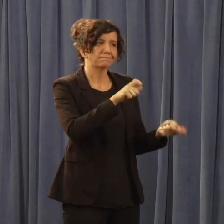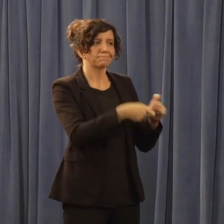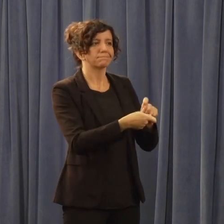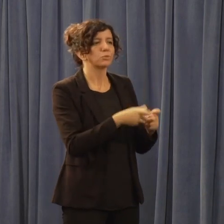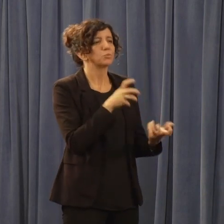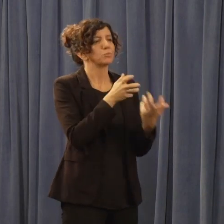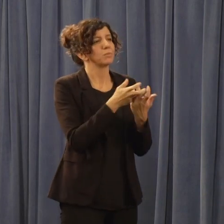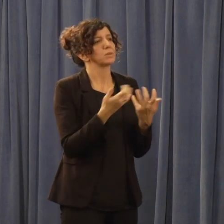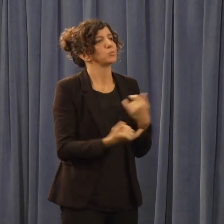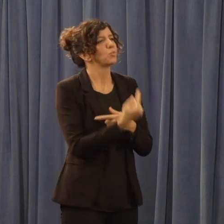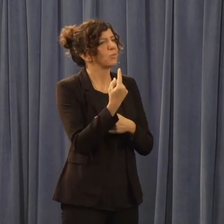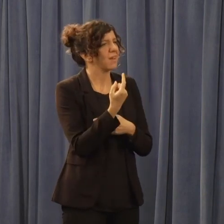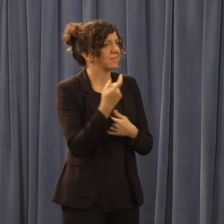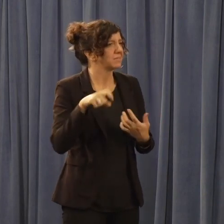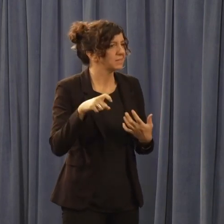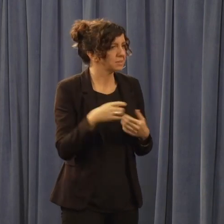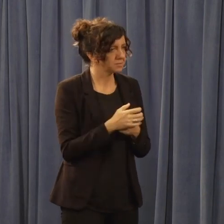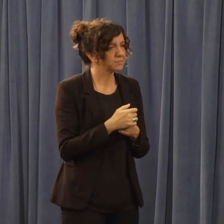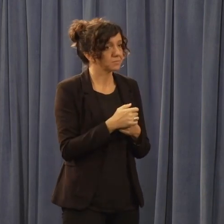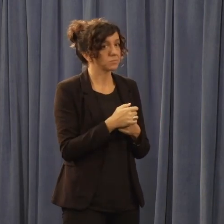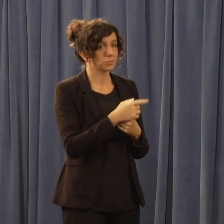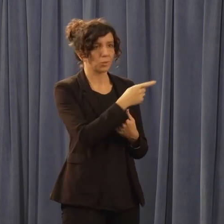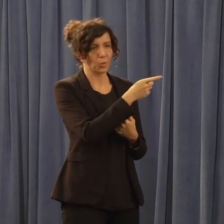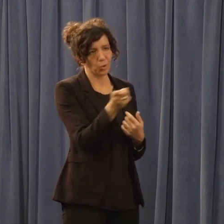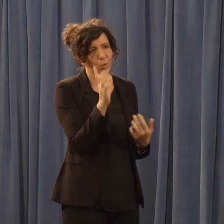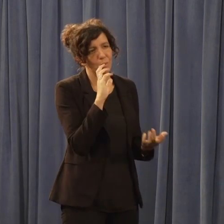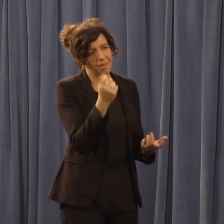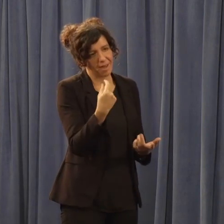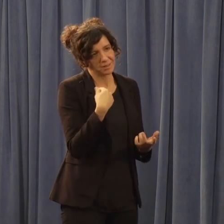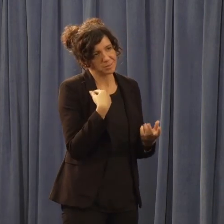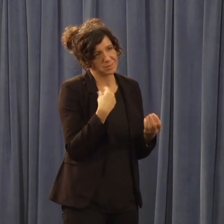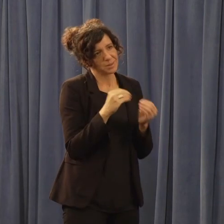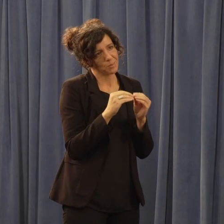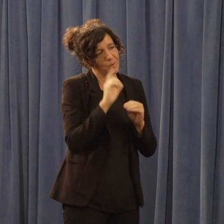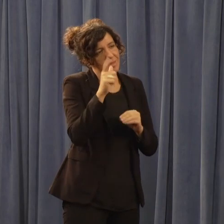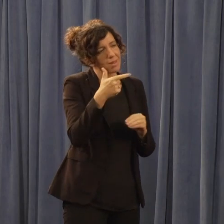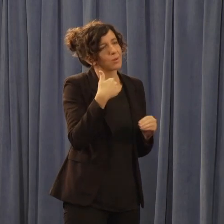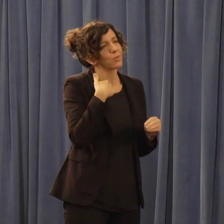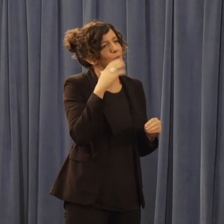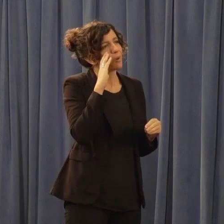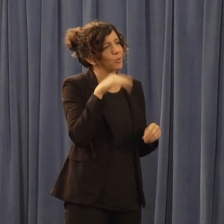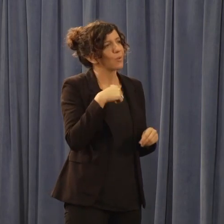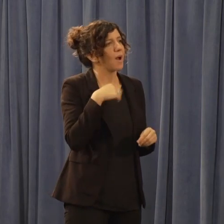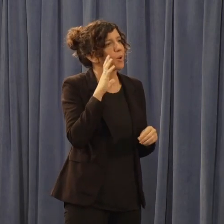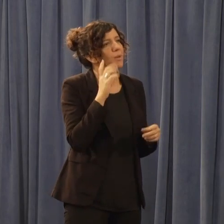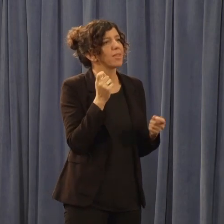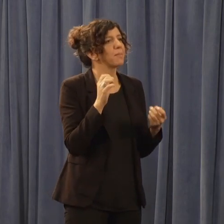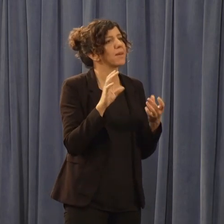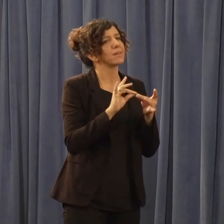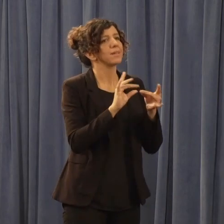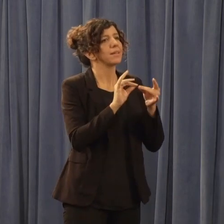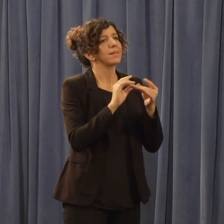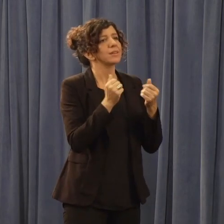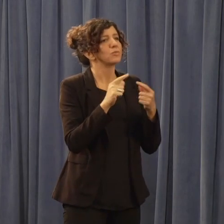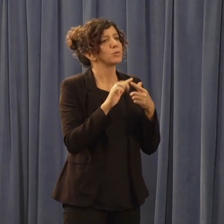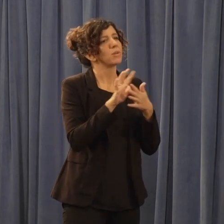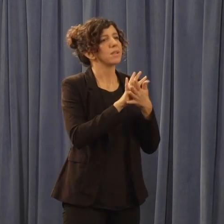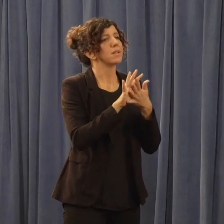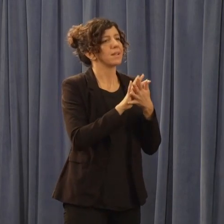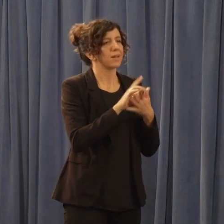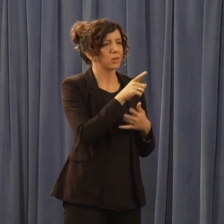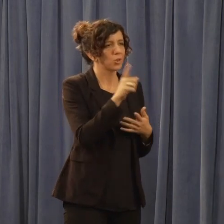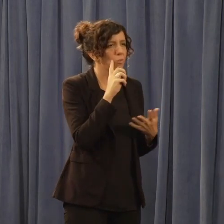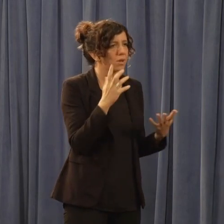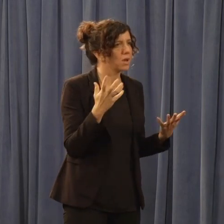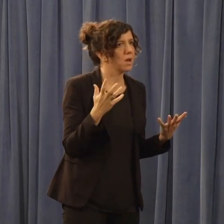And so we're leaning into that. You're going to ask me what specifically I'm going to Hugh and Ha try to misdirect you. You'll